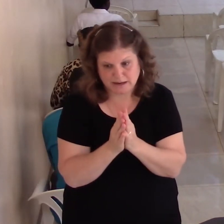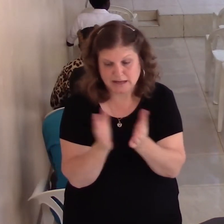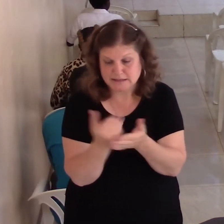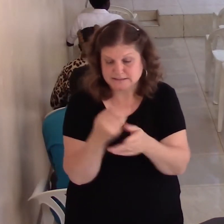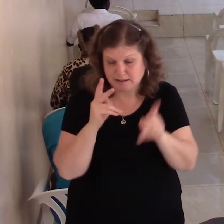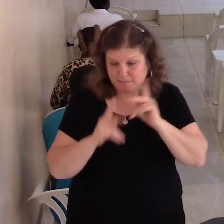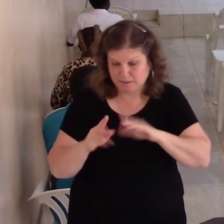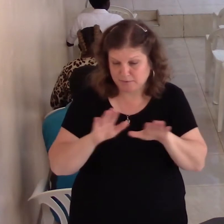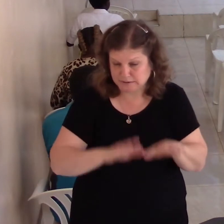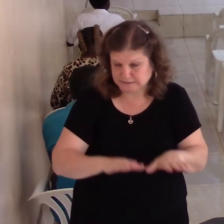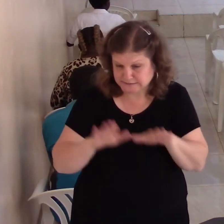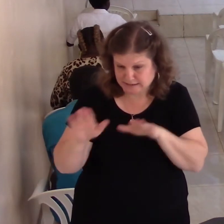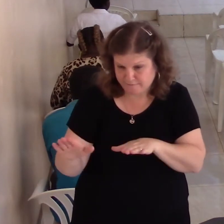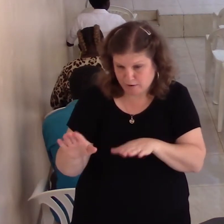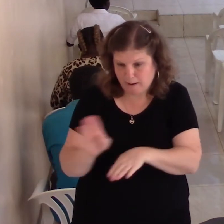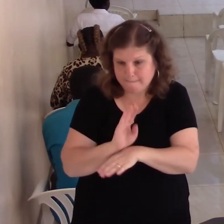There are businesses that are closed permanently.